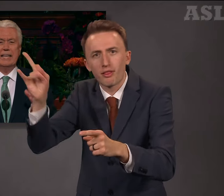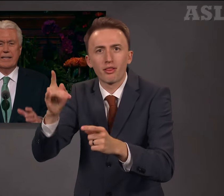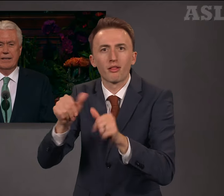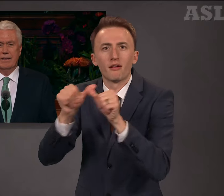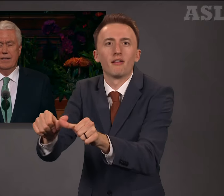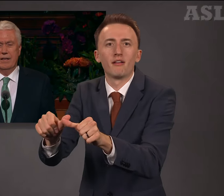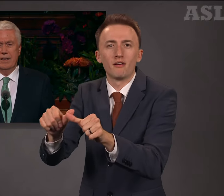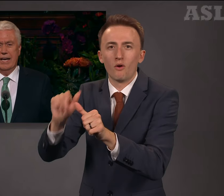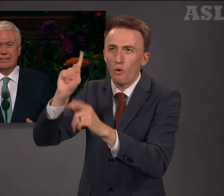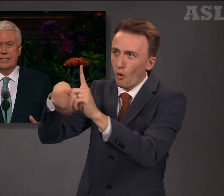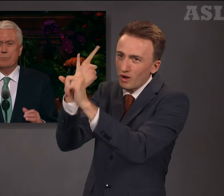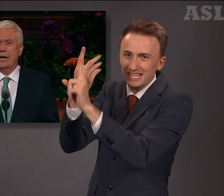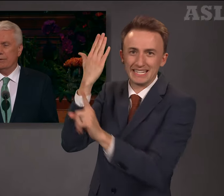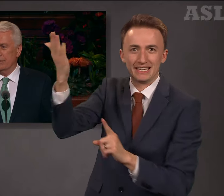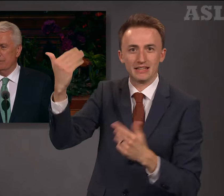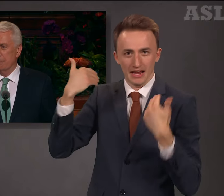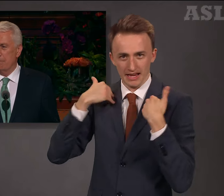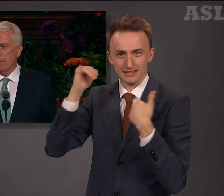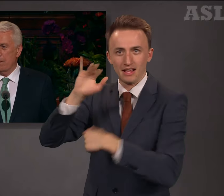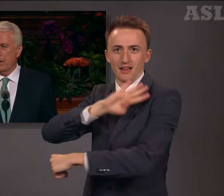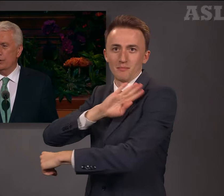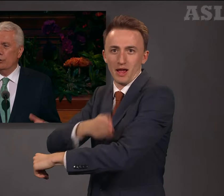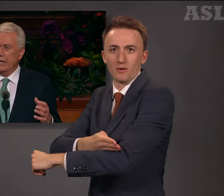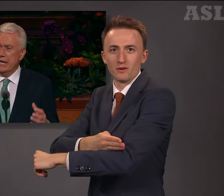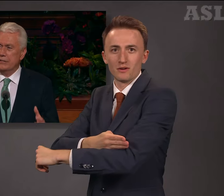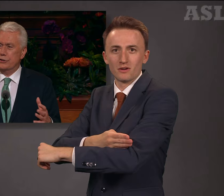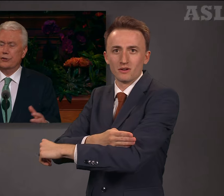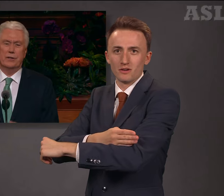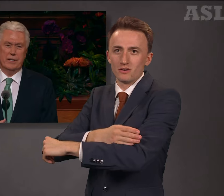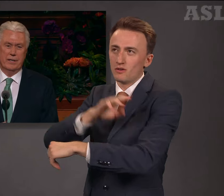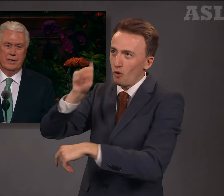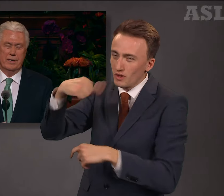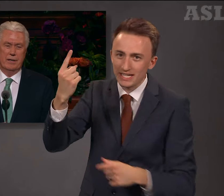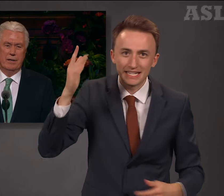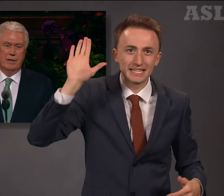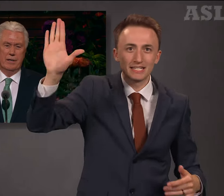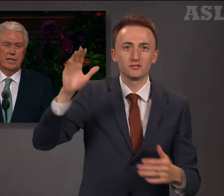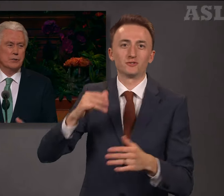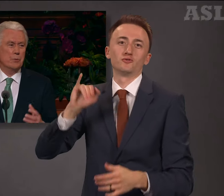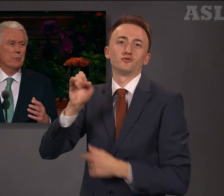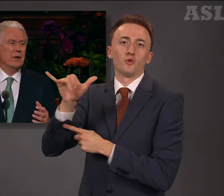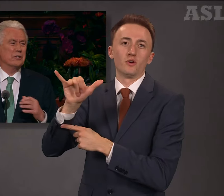has that power, and only His joy is perpetual.